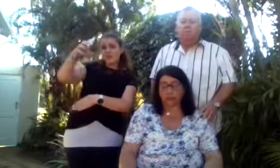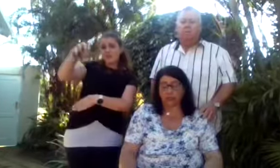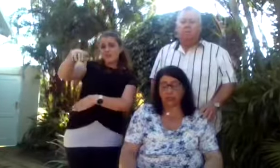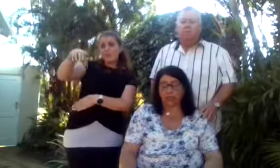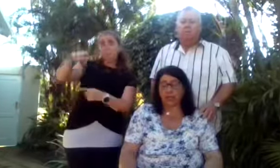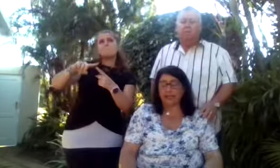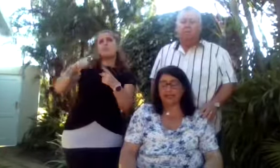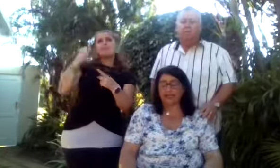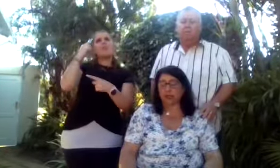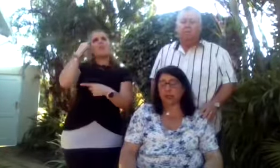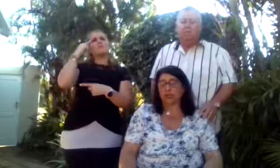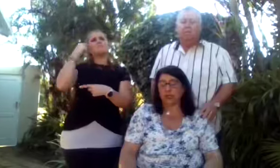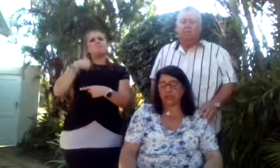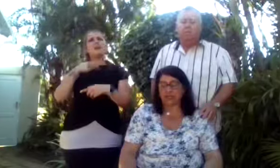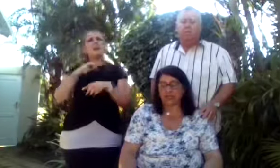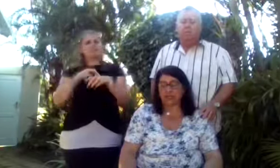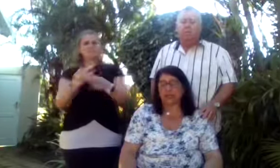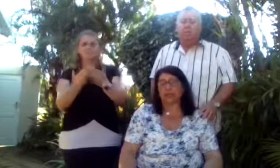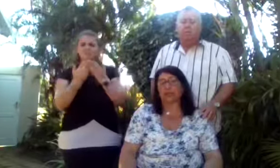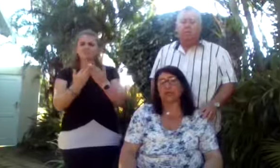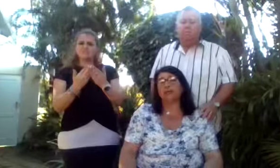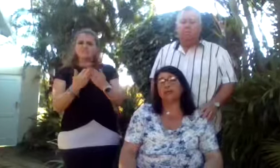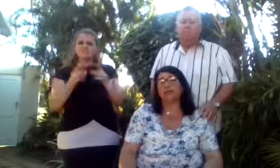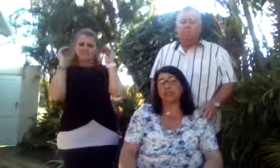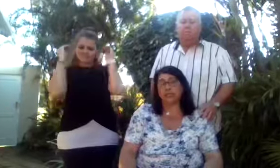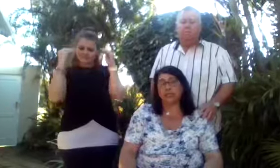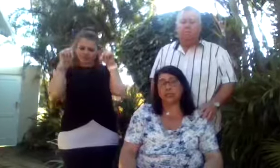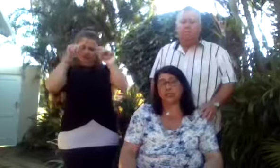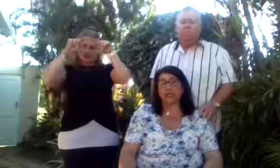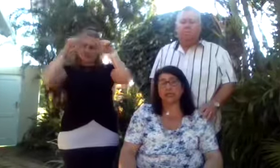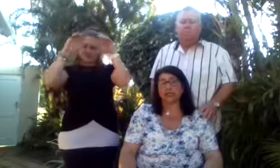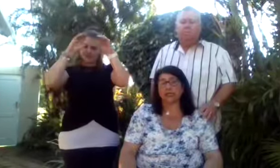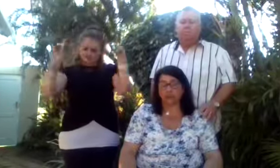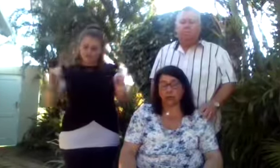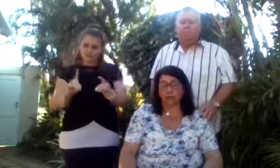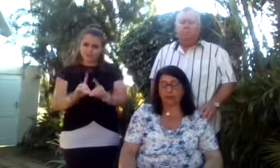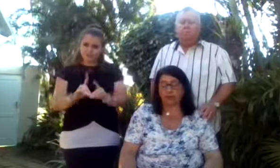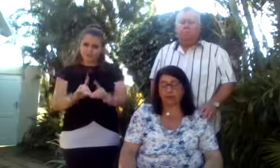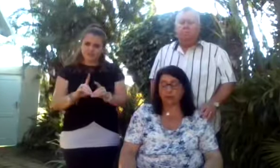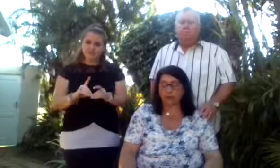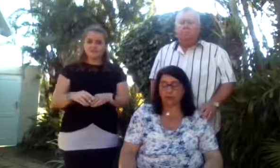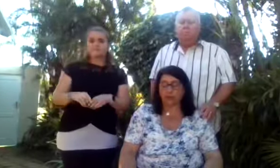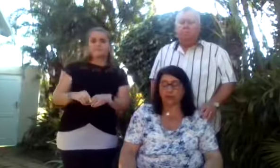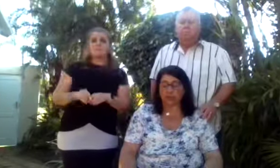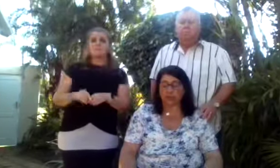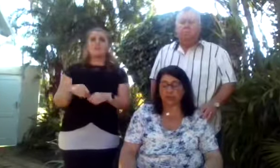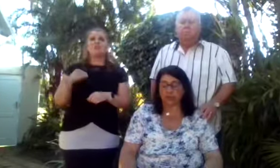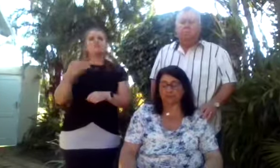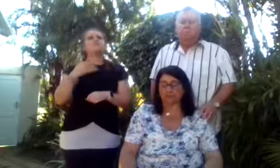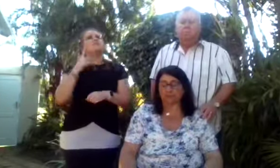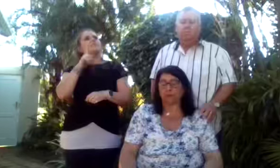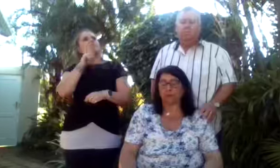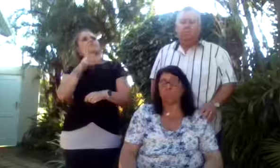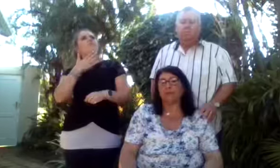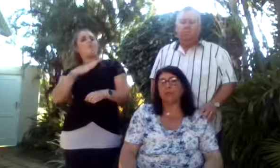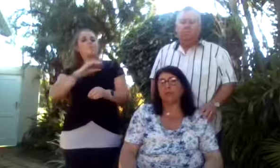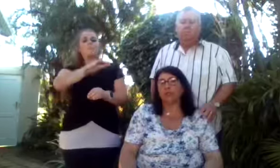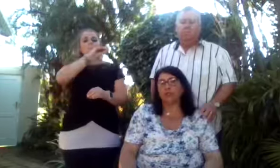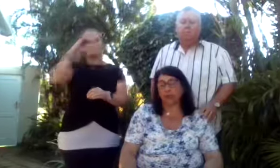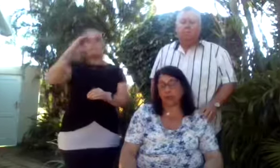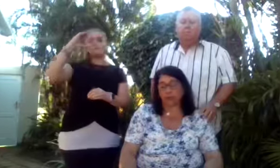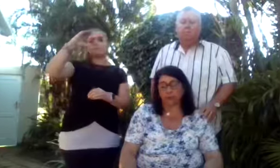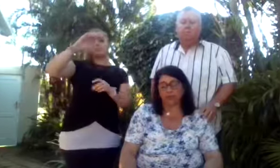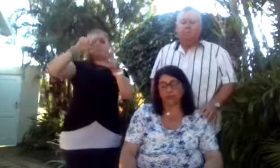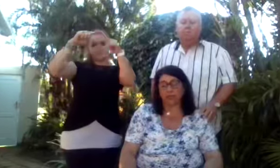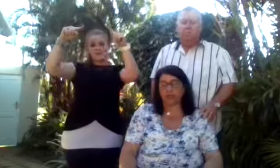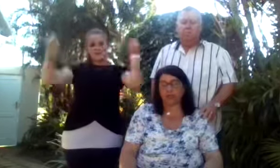teaching degree, and started thinking about settling down, so she set her sights on eventually moving to Cape Town. She